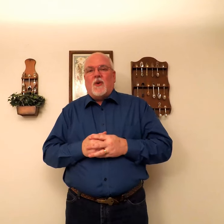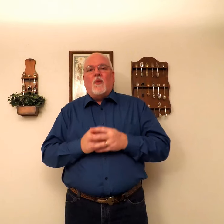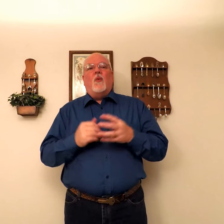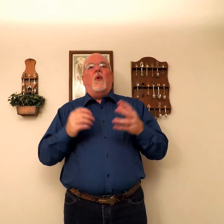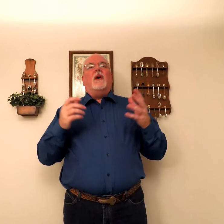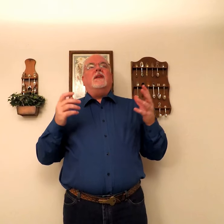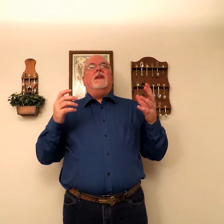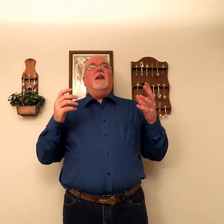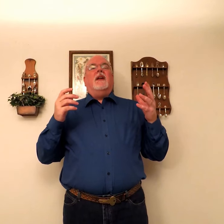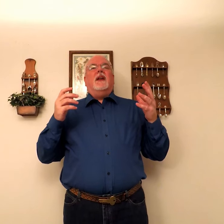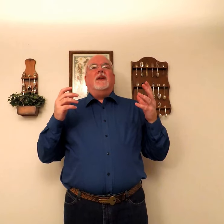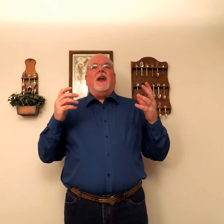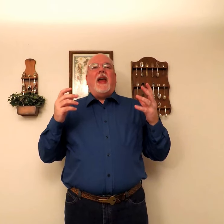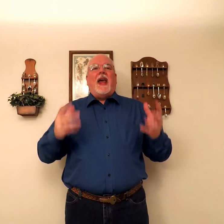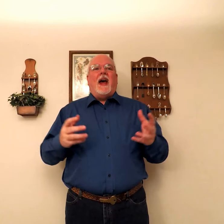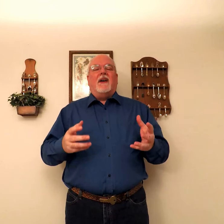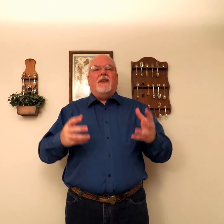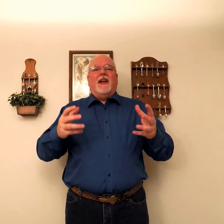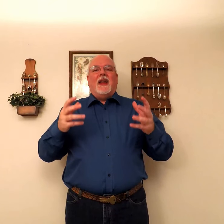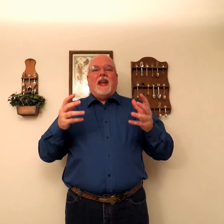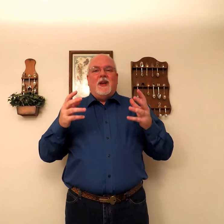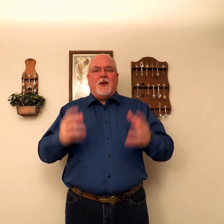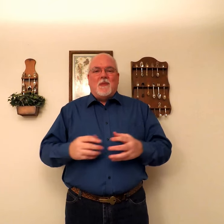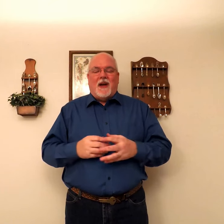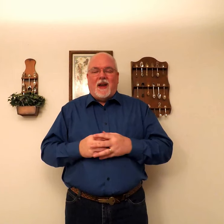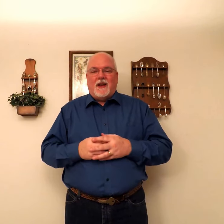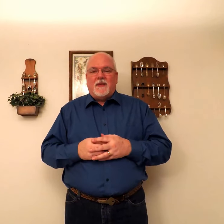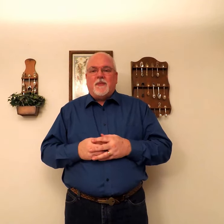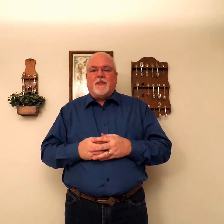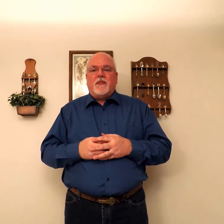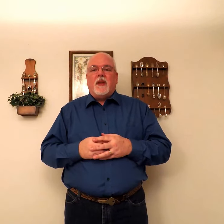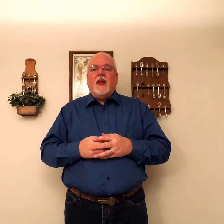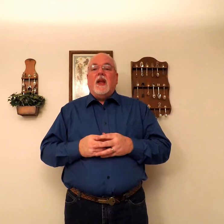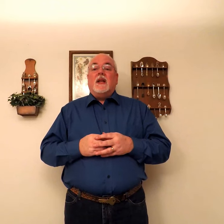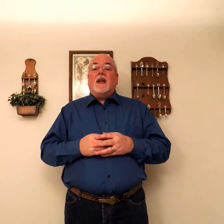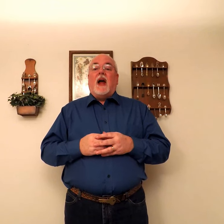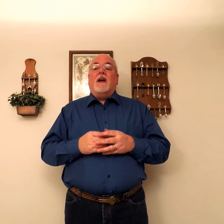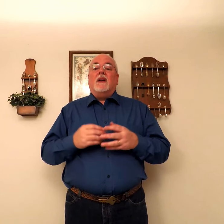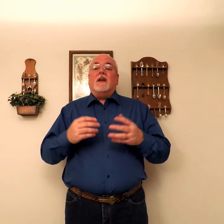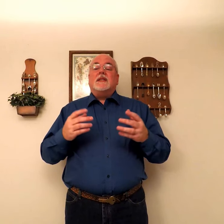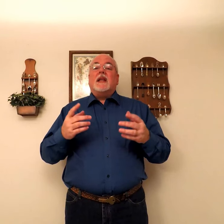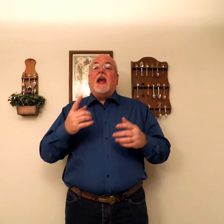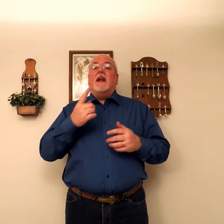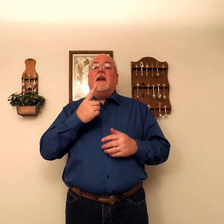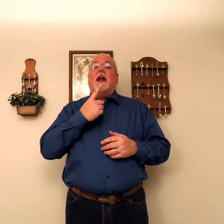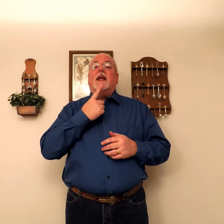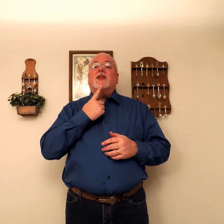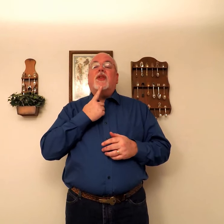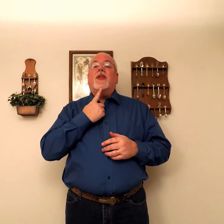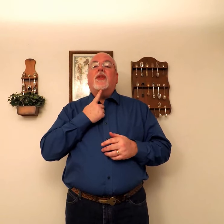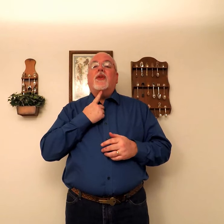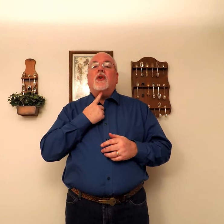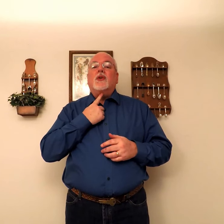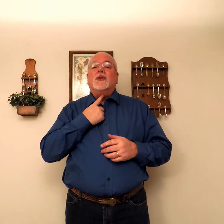wanted to have in your mind. I'm going to sign it as thirst.